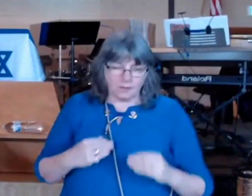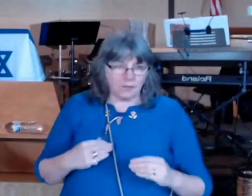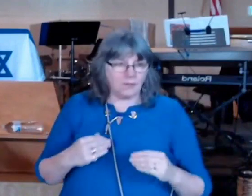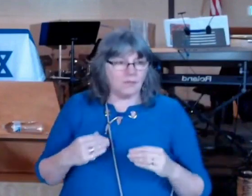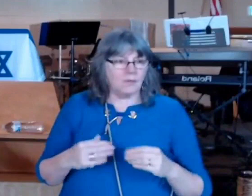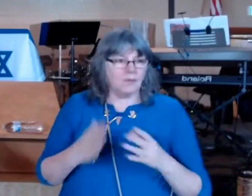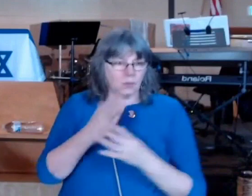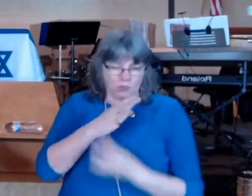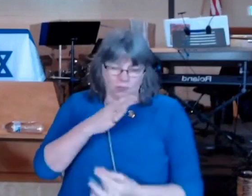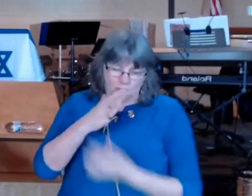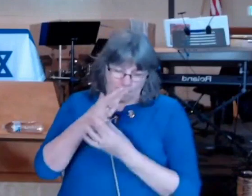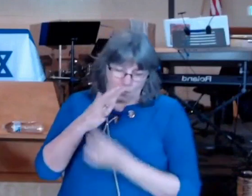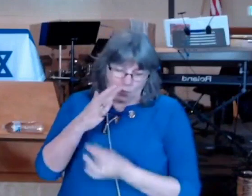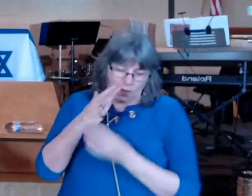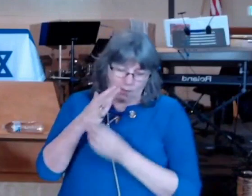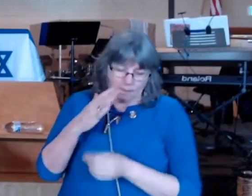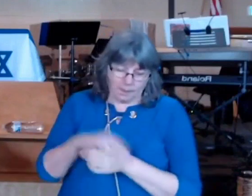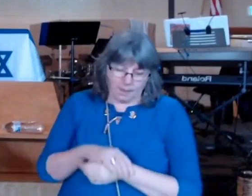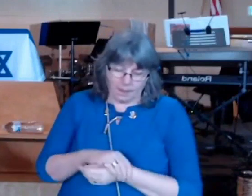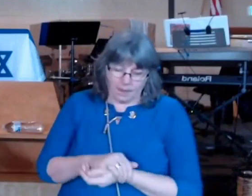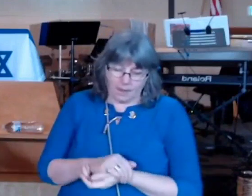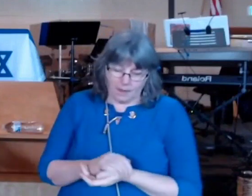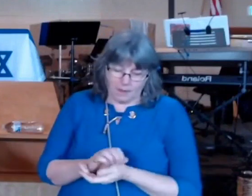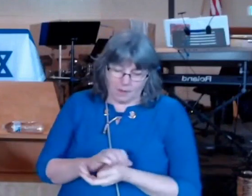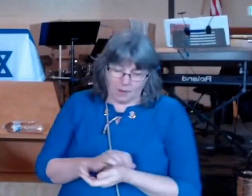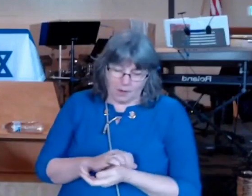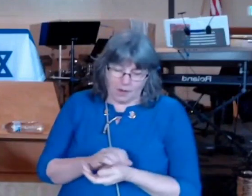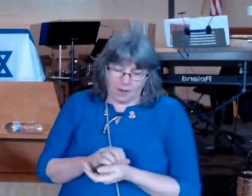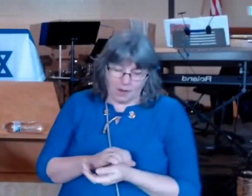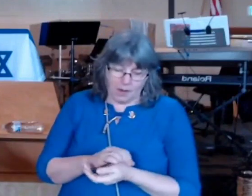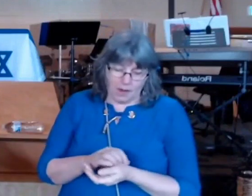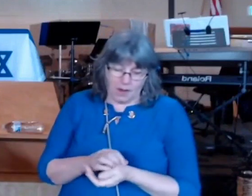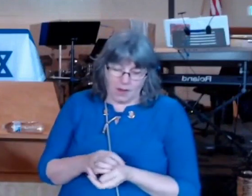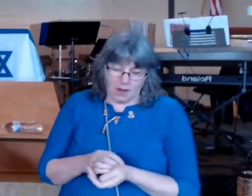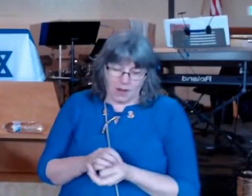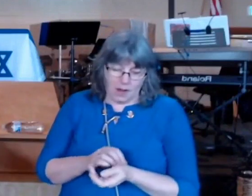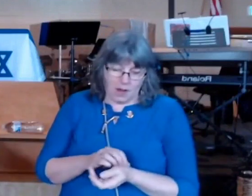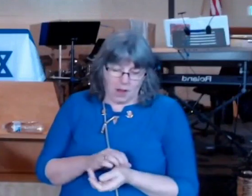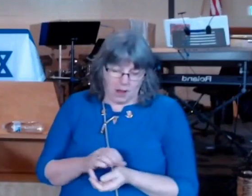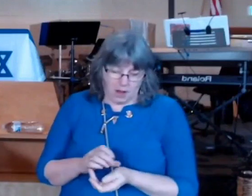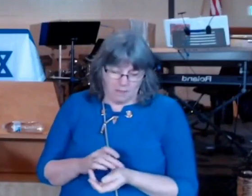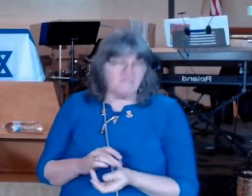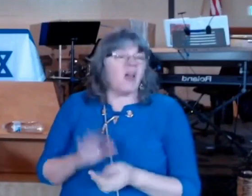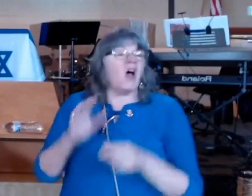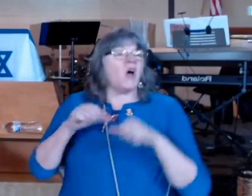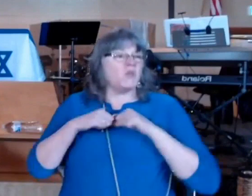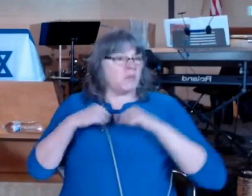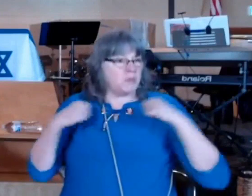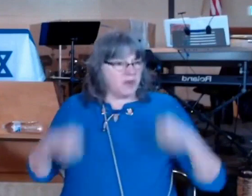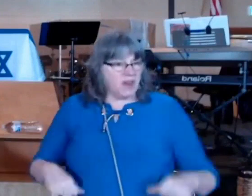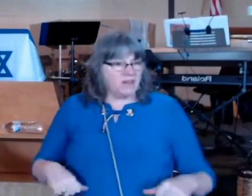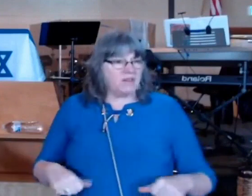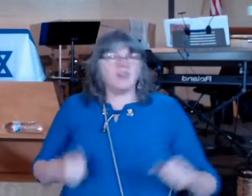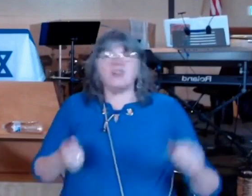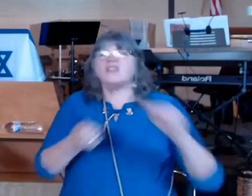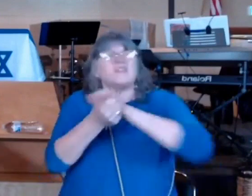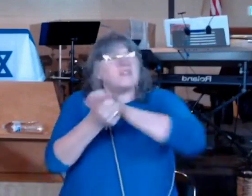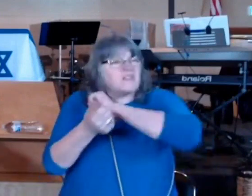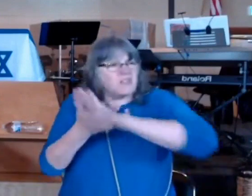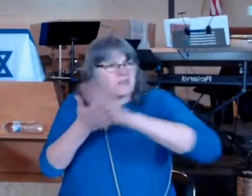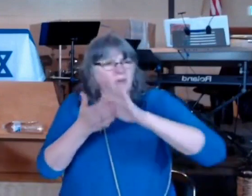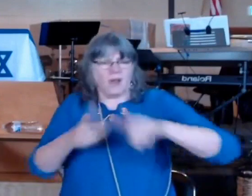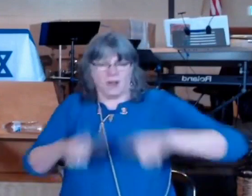the priest have the authority to destroy somebody's life by declaring